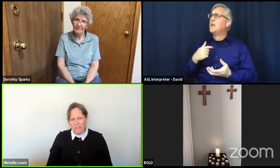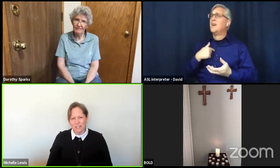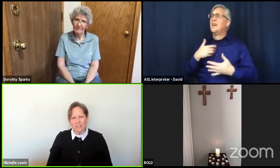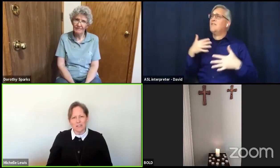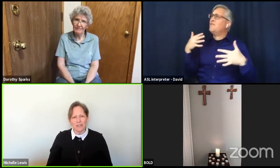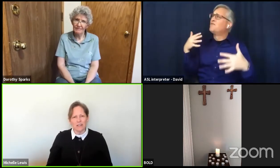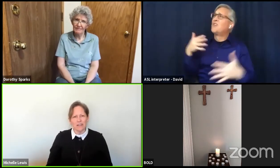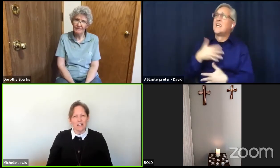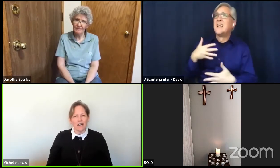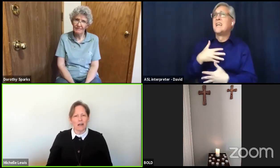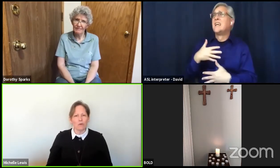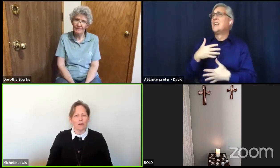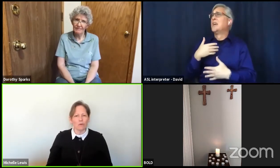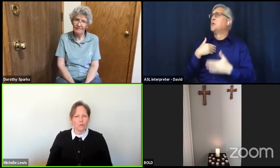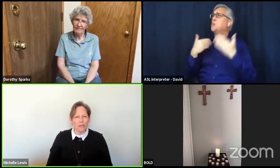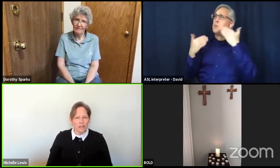our griefs.